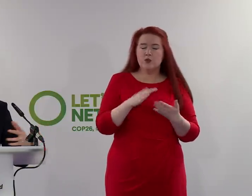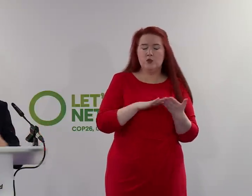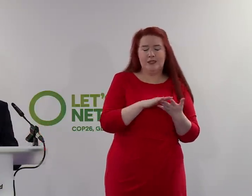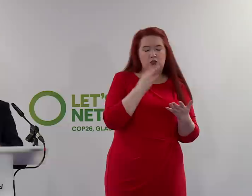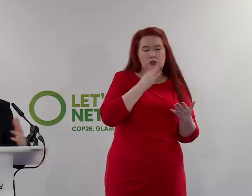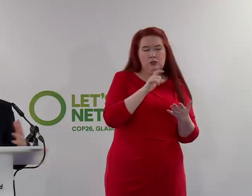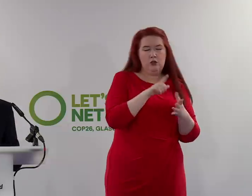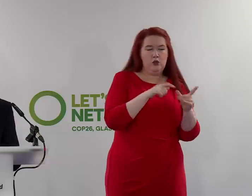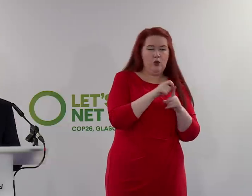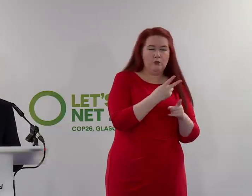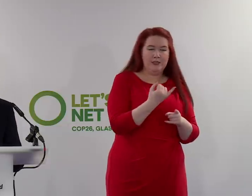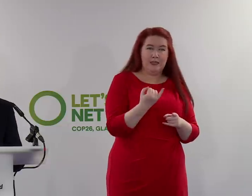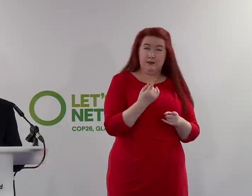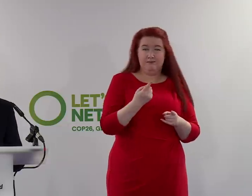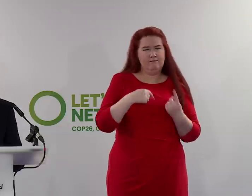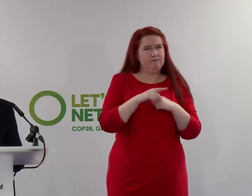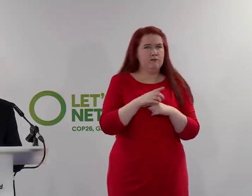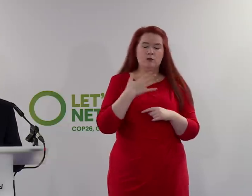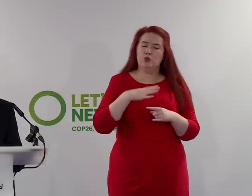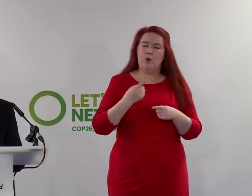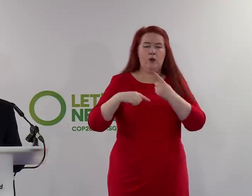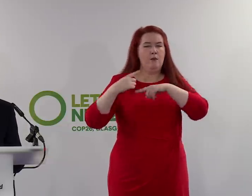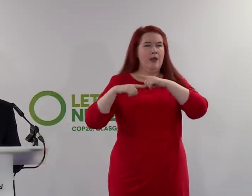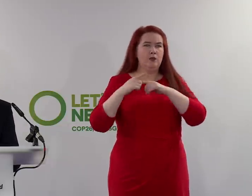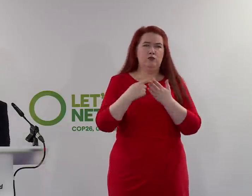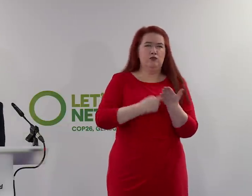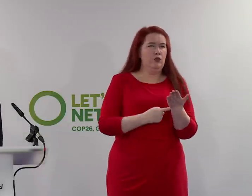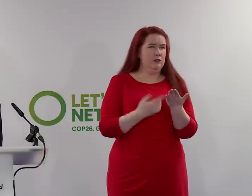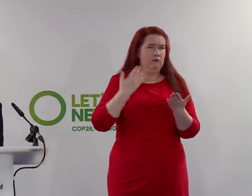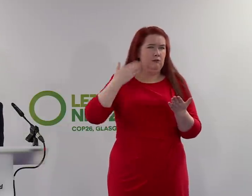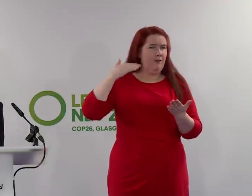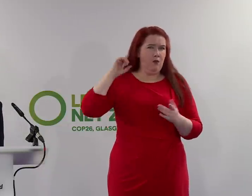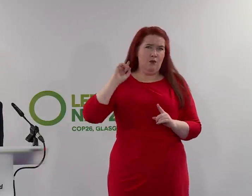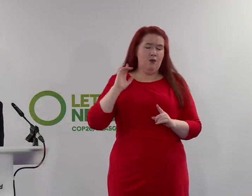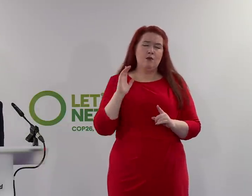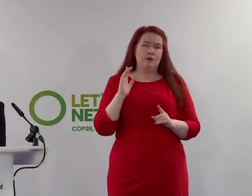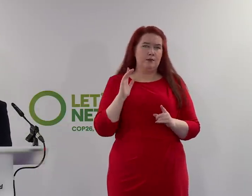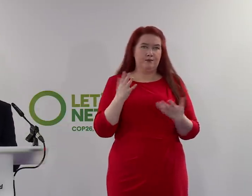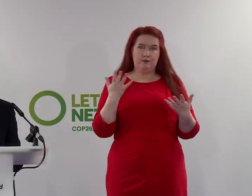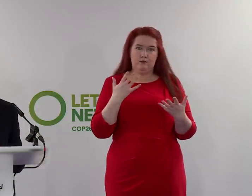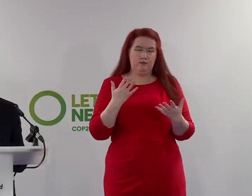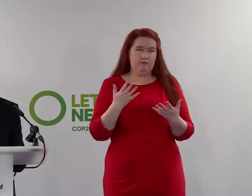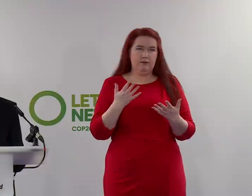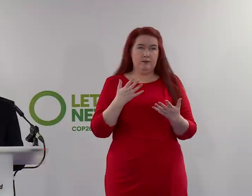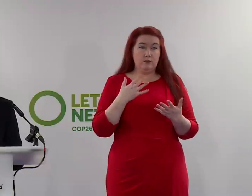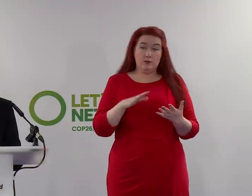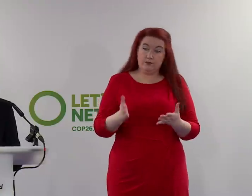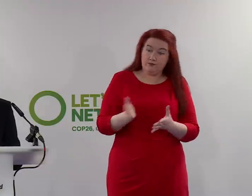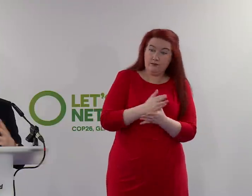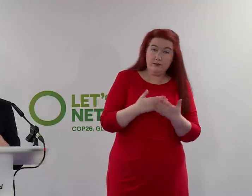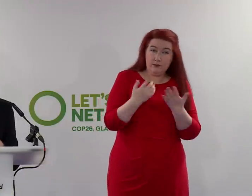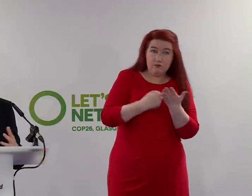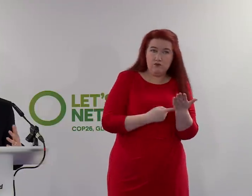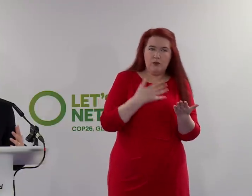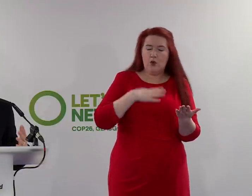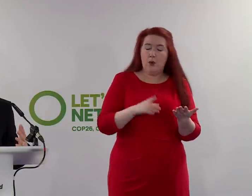we don't ever want to go back to the kind of restrictions we had or even to reintroduce any restrictions, but